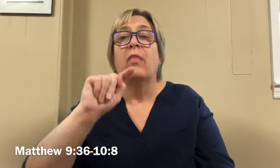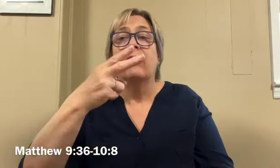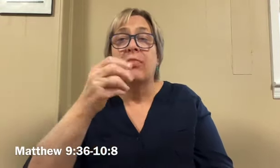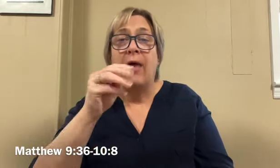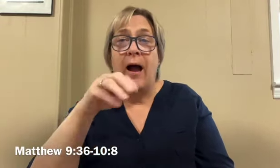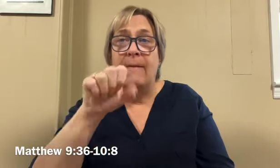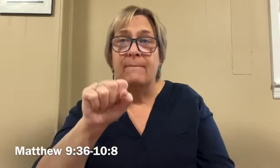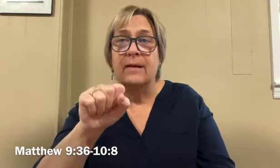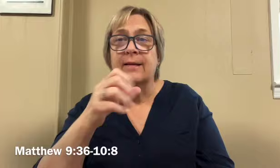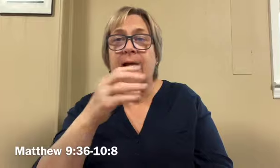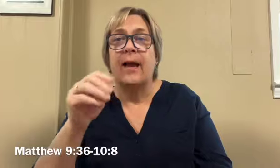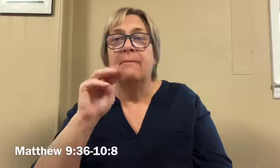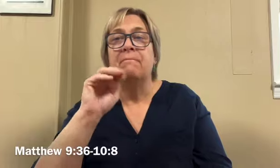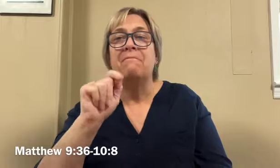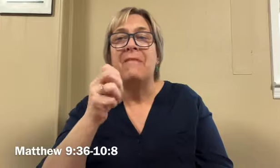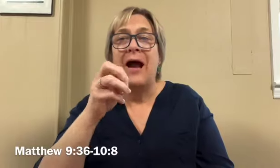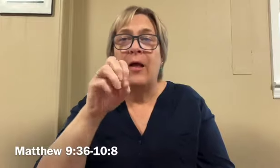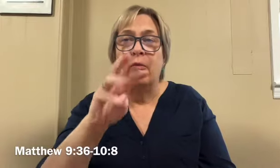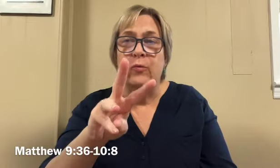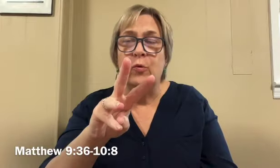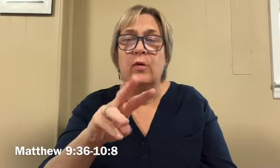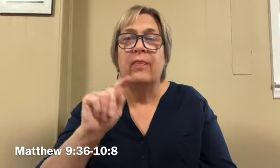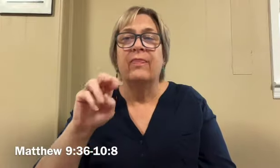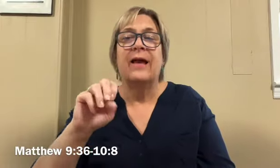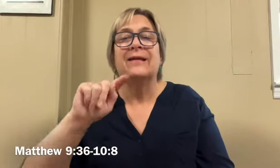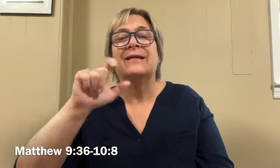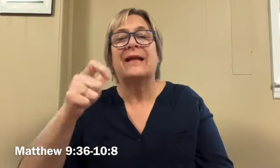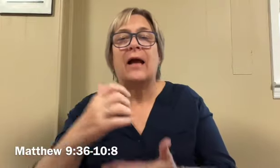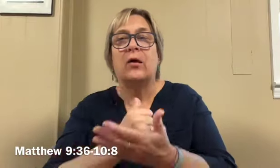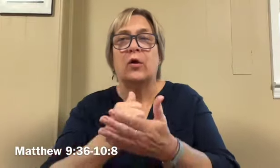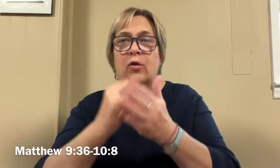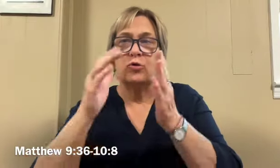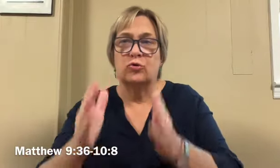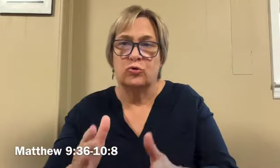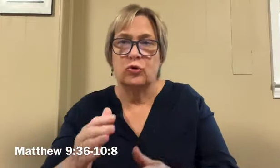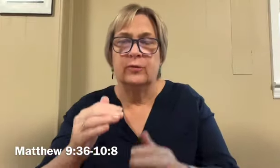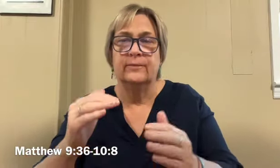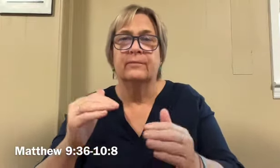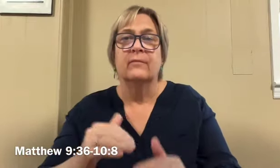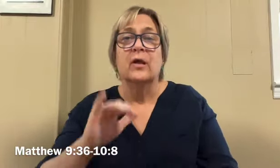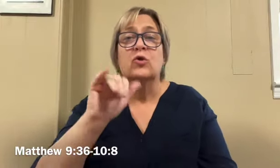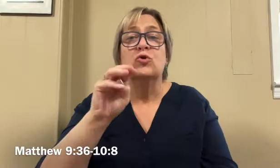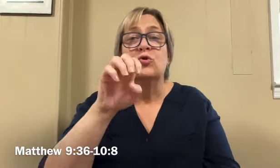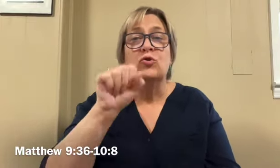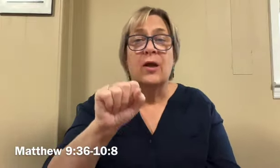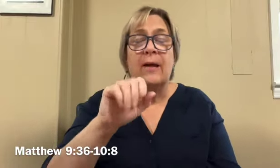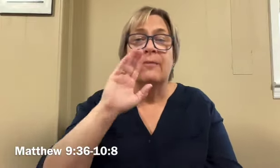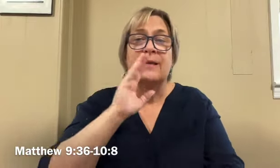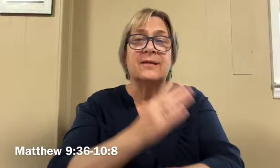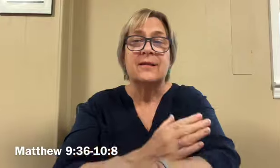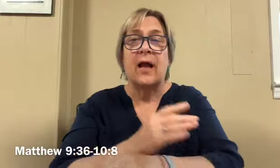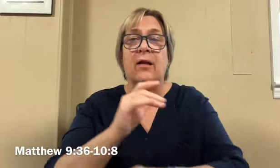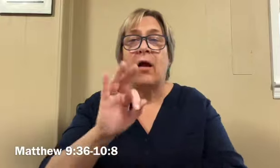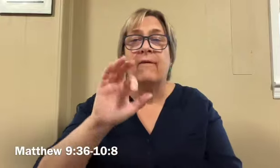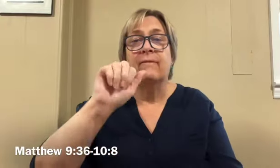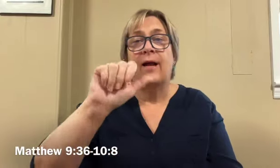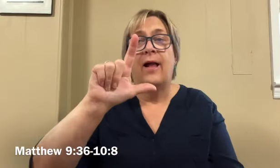Thomas and Matthew, the tax collector. James, the